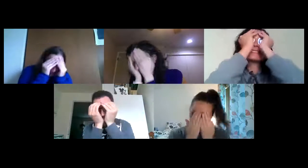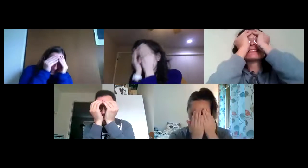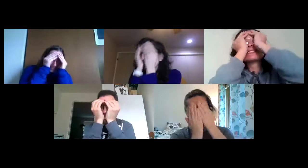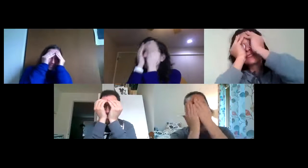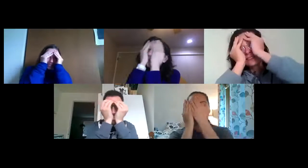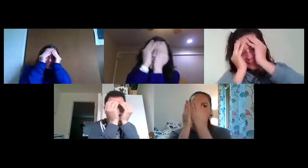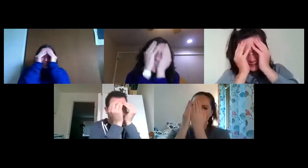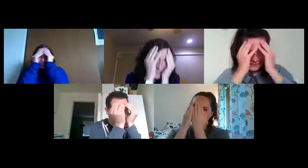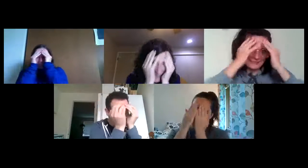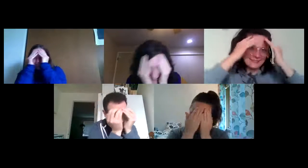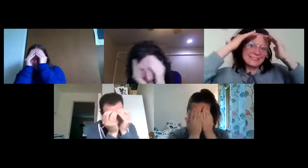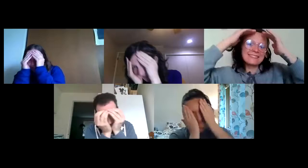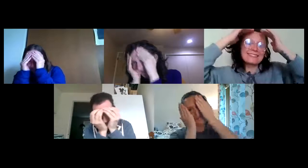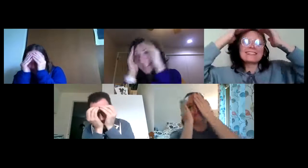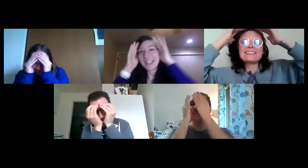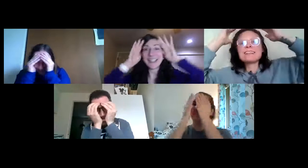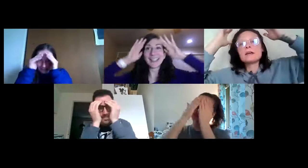right now. Oh,